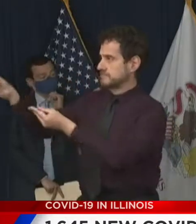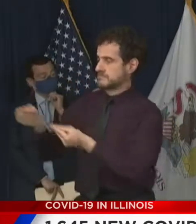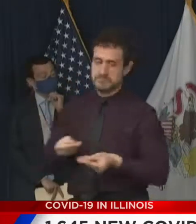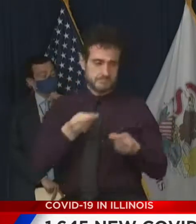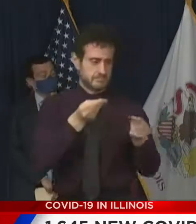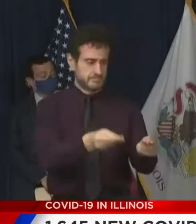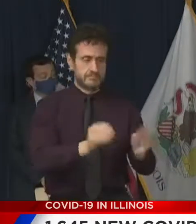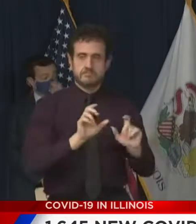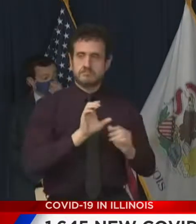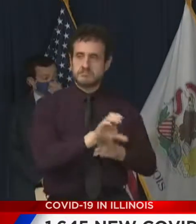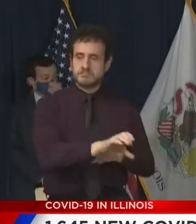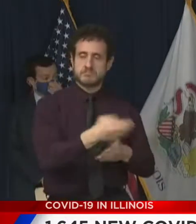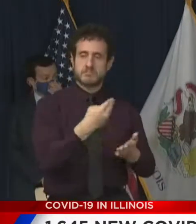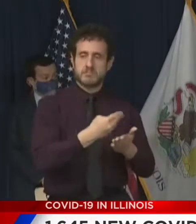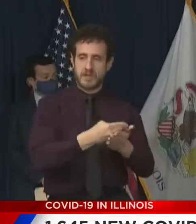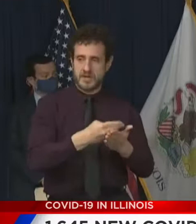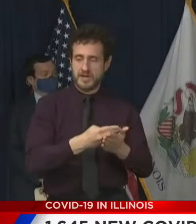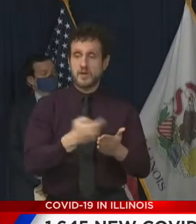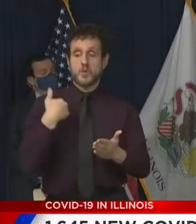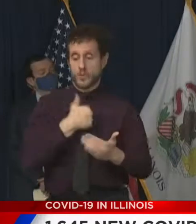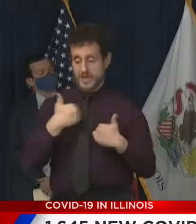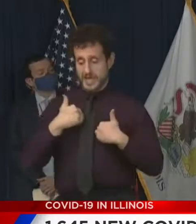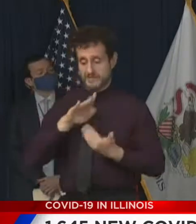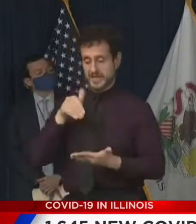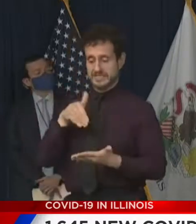entrepreneurship and innovation.